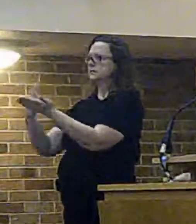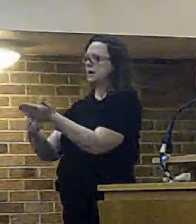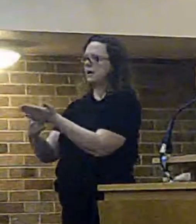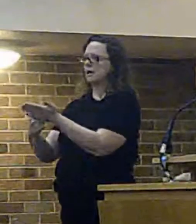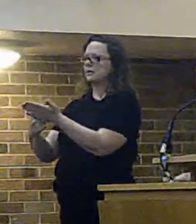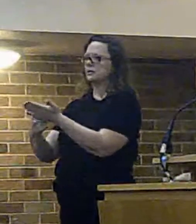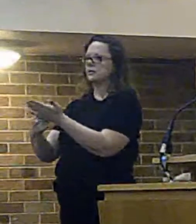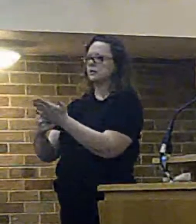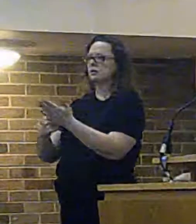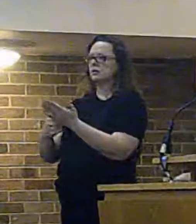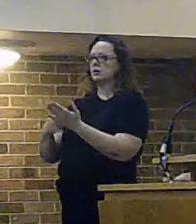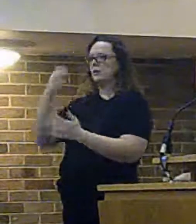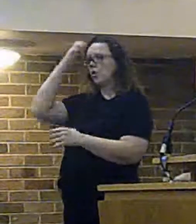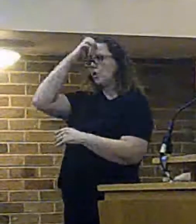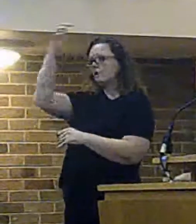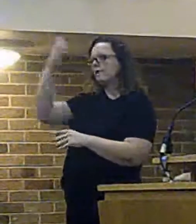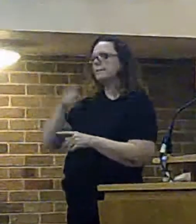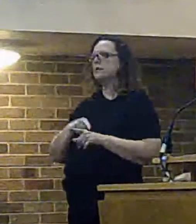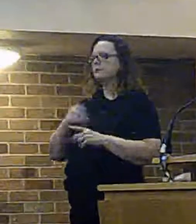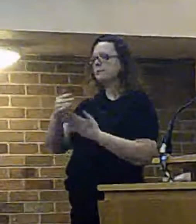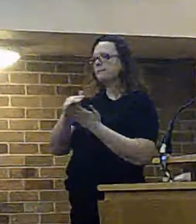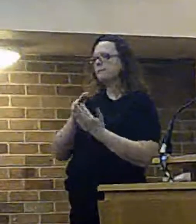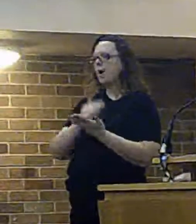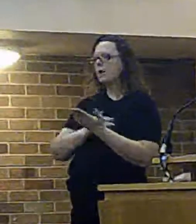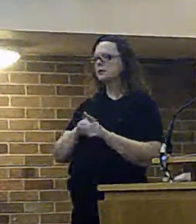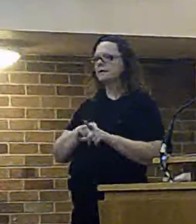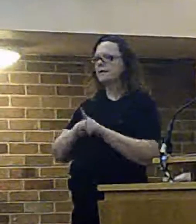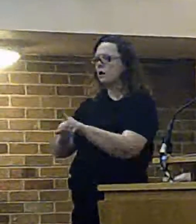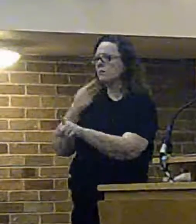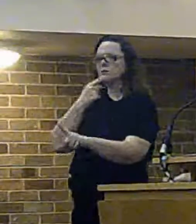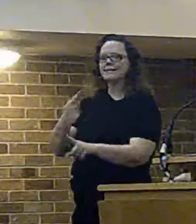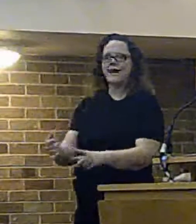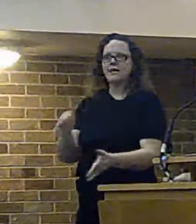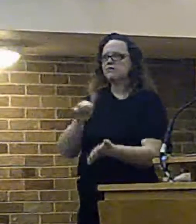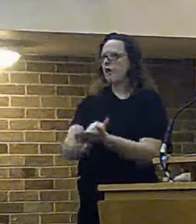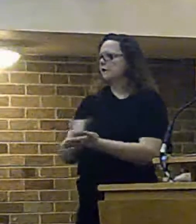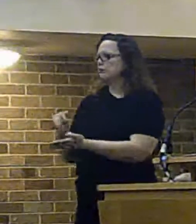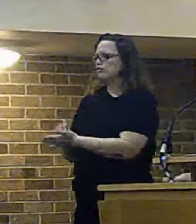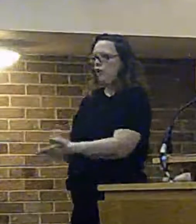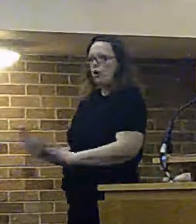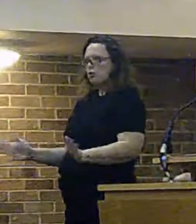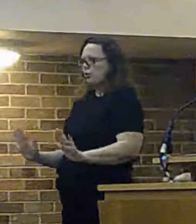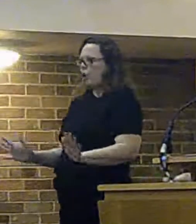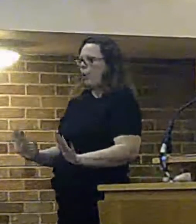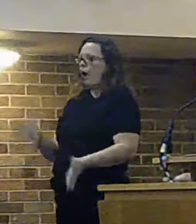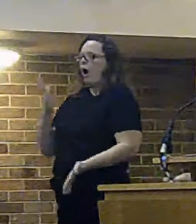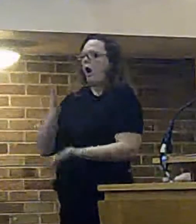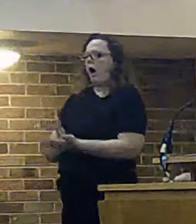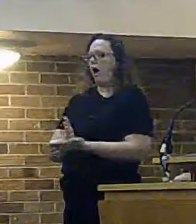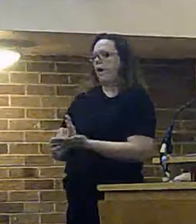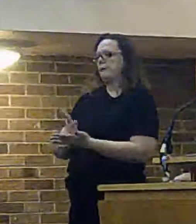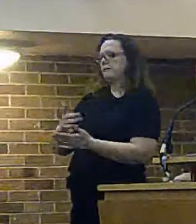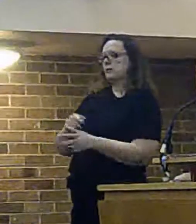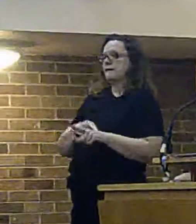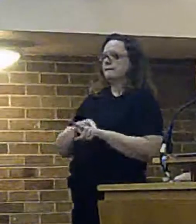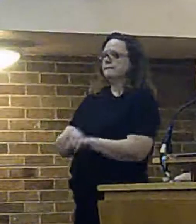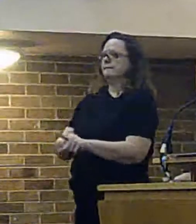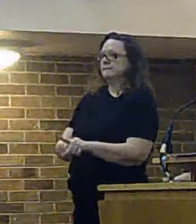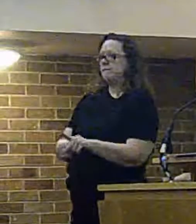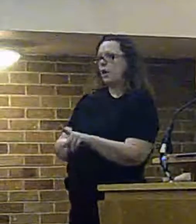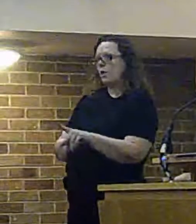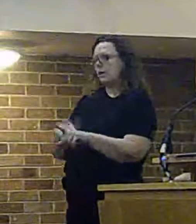government policy just to make that point it's said it's white that it's wrong that is the the reality around the integrated